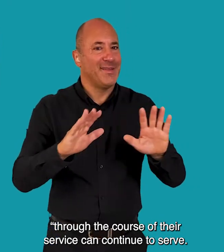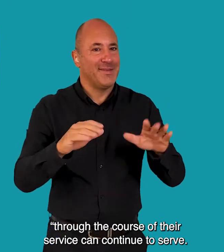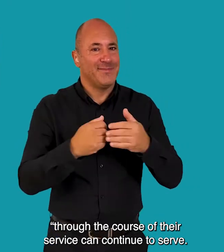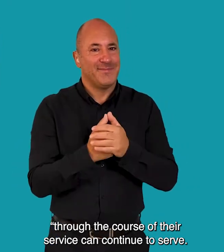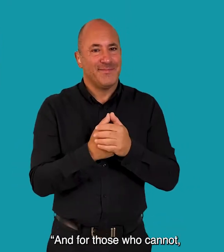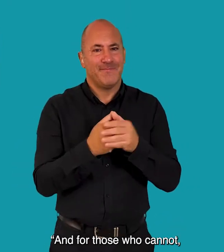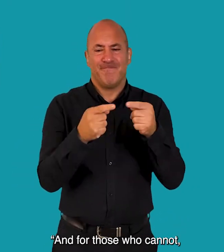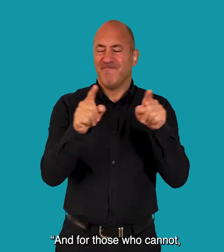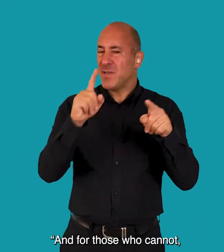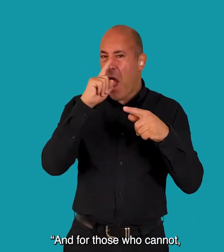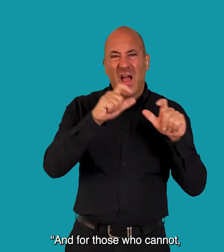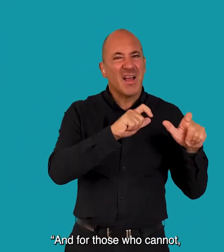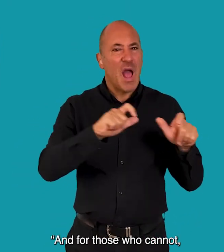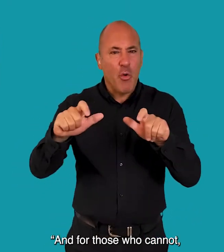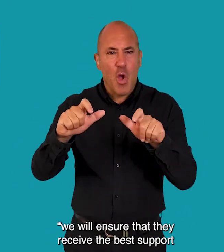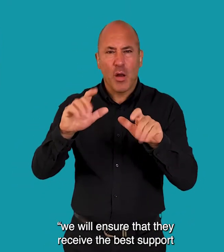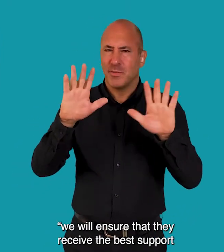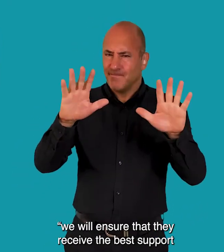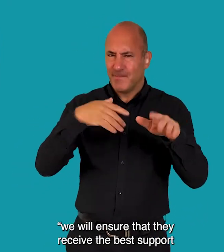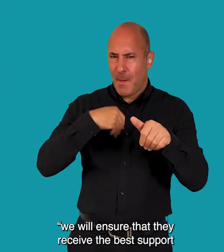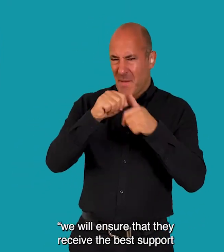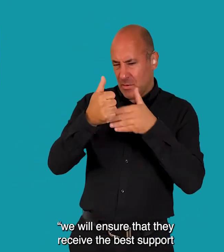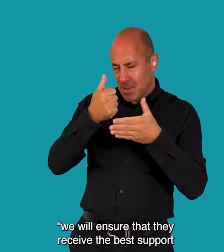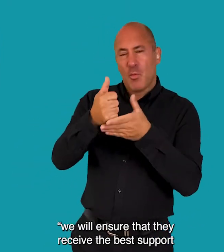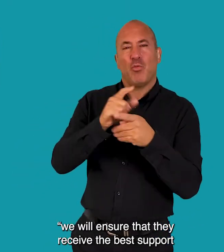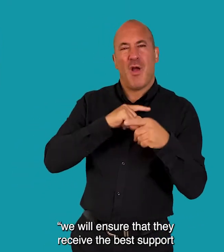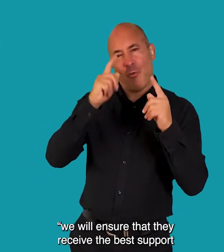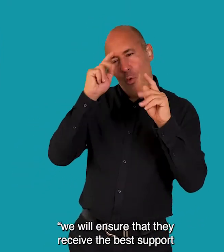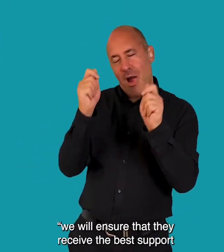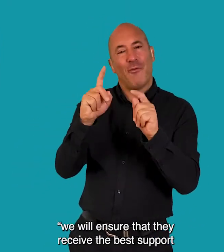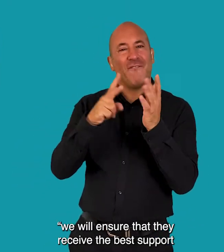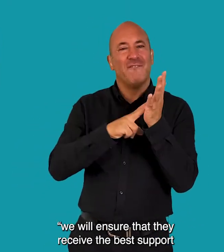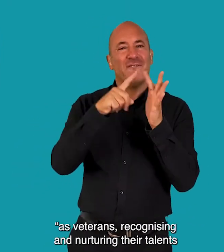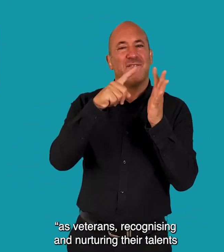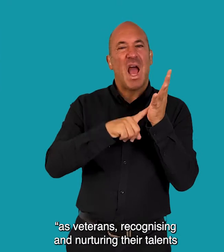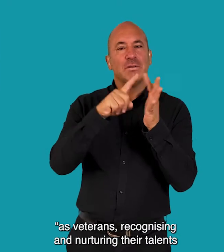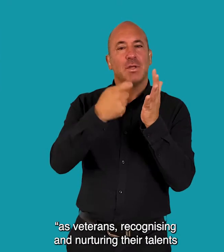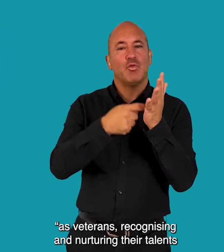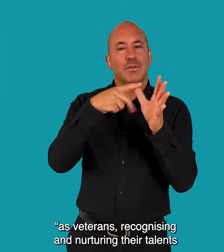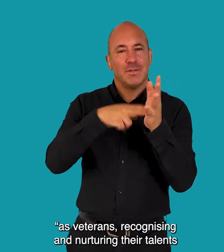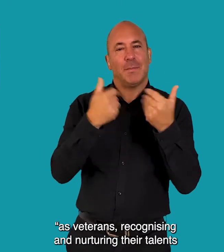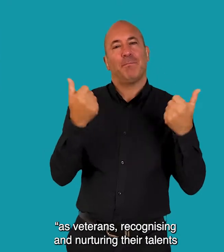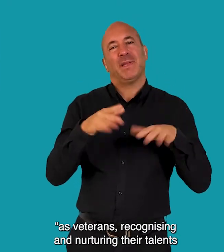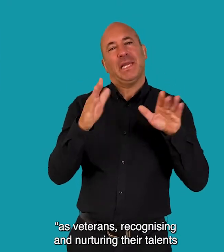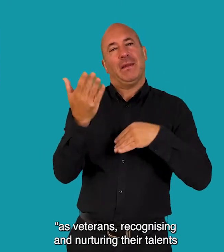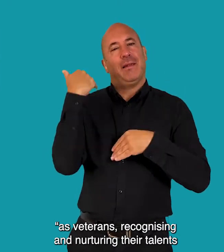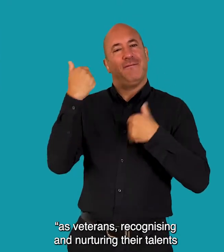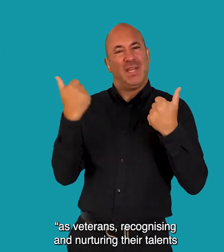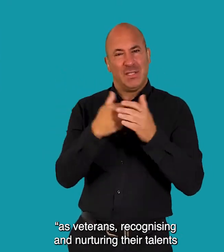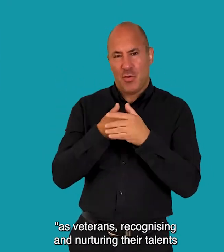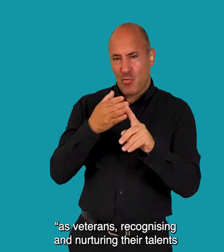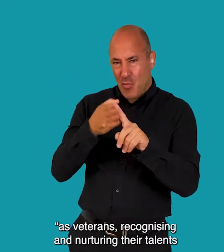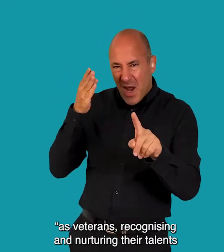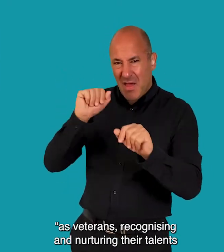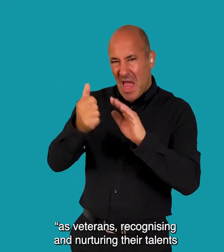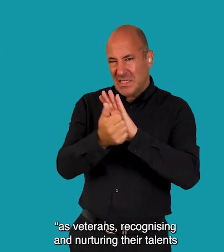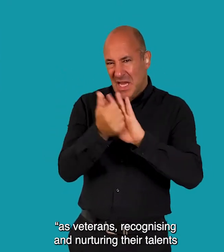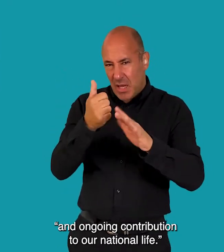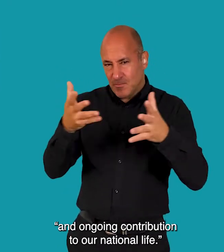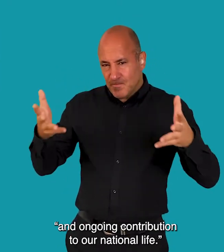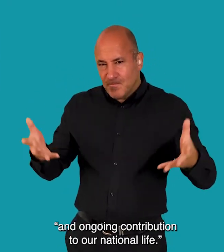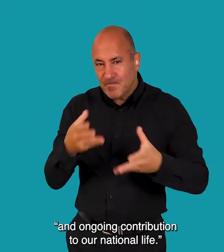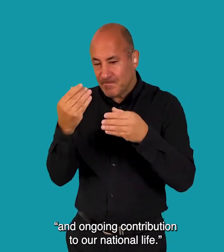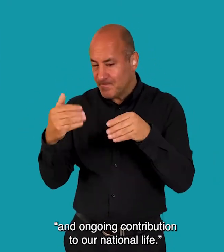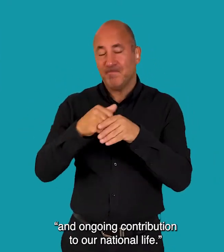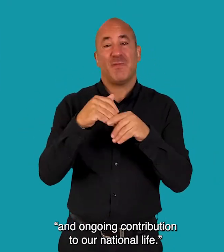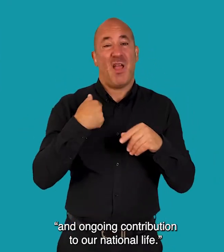serve And for those who cannot, we will ensure they receive the best support as veterans Recognising and nurturing their talents